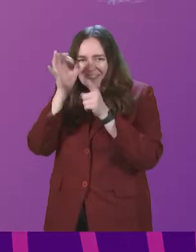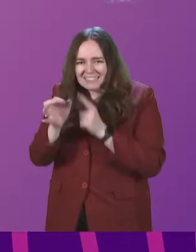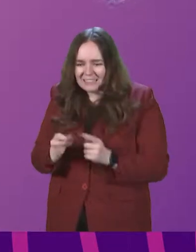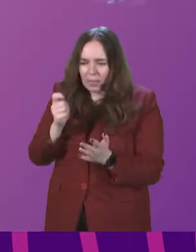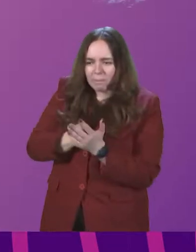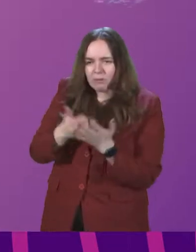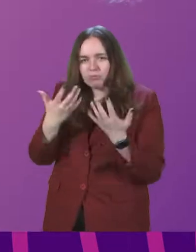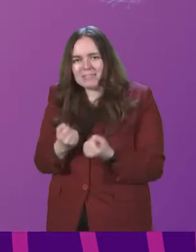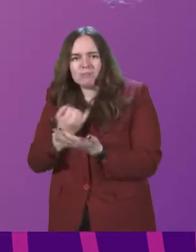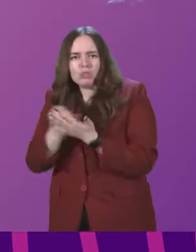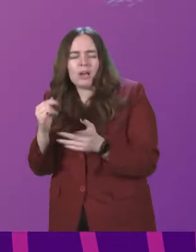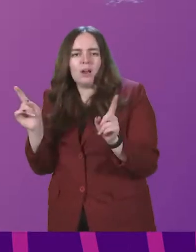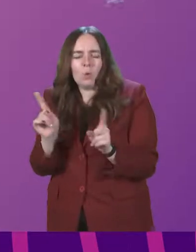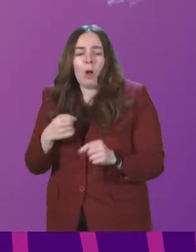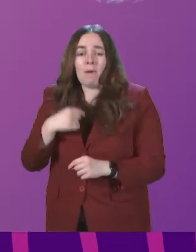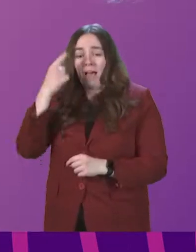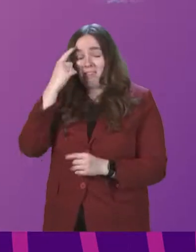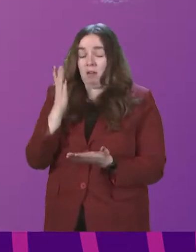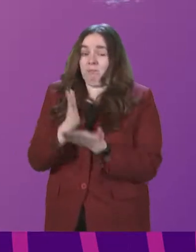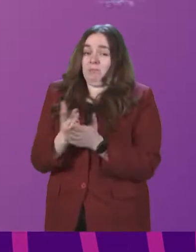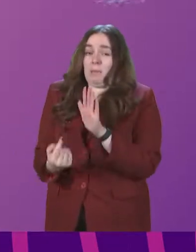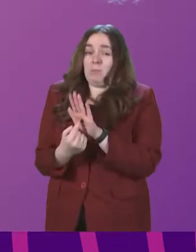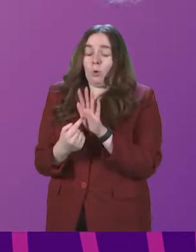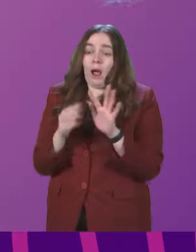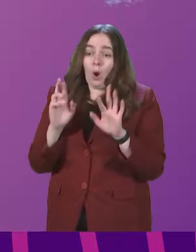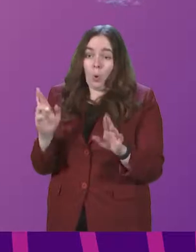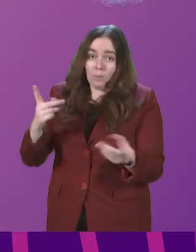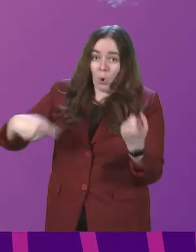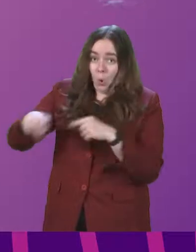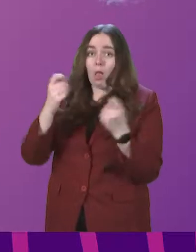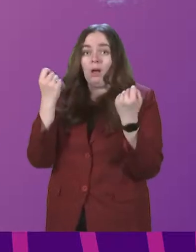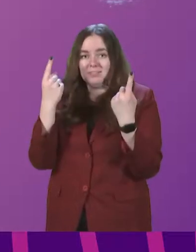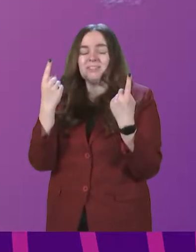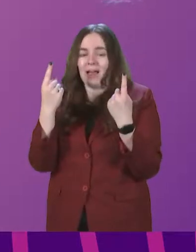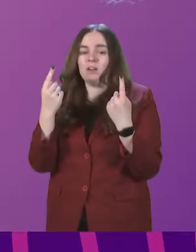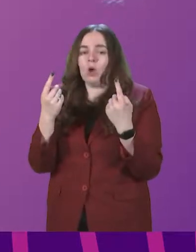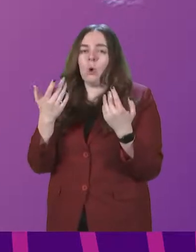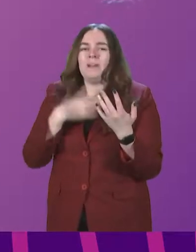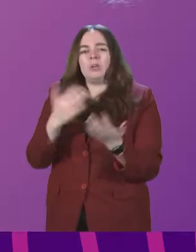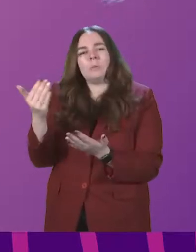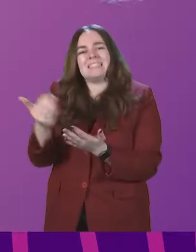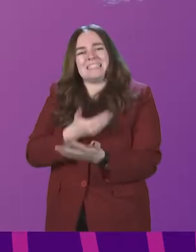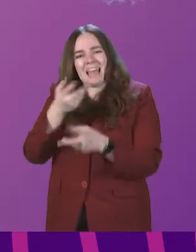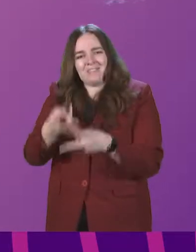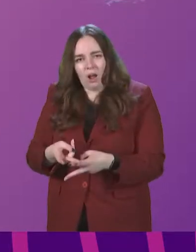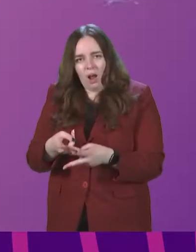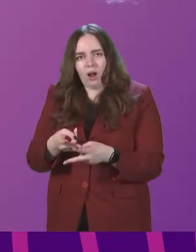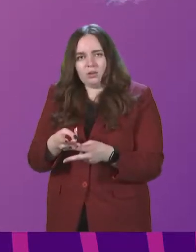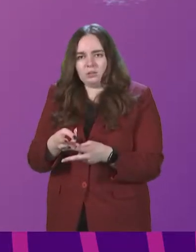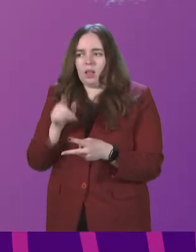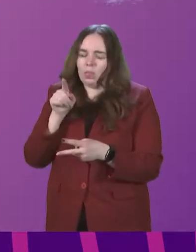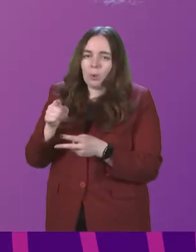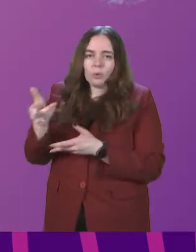and rejected, but I think it is hugely important, and I hope all members would understand, that we do need to safeguard the integrity of those commercial